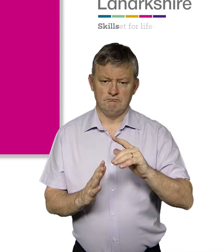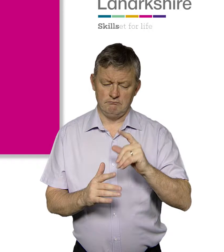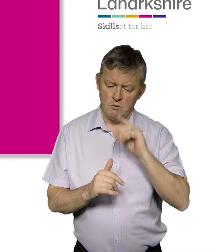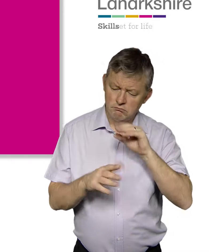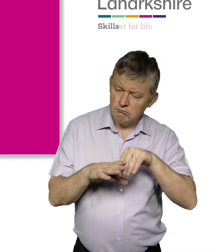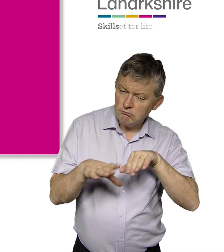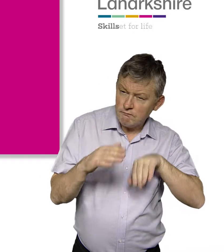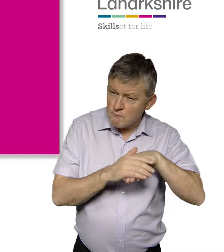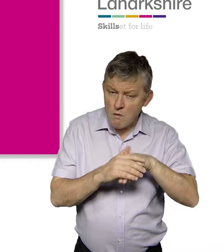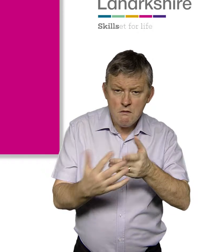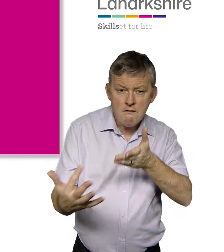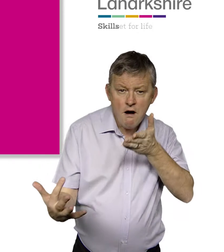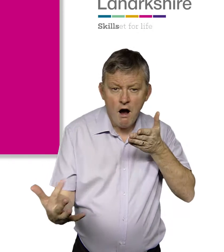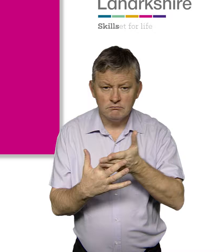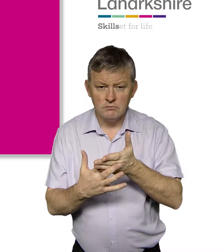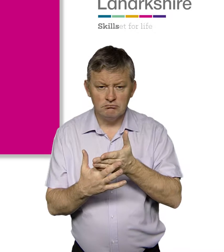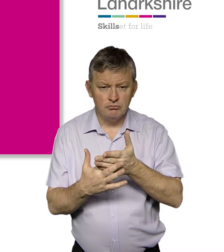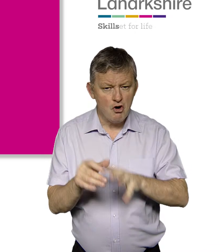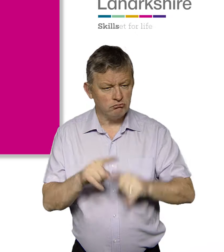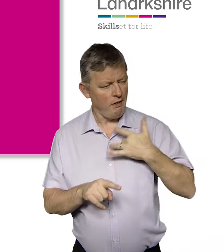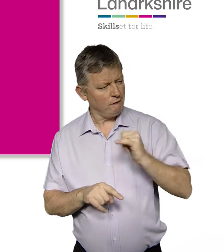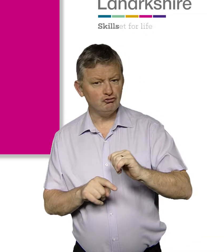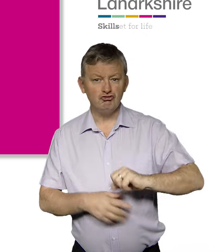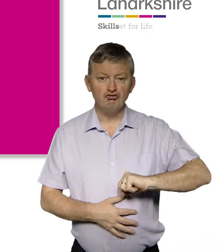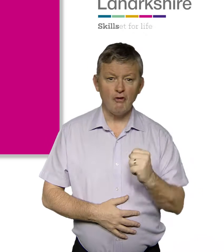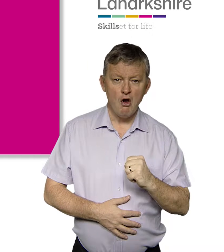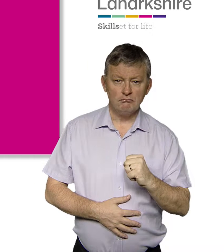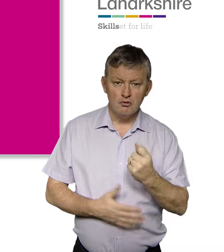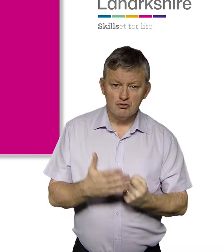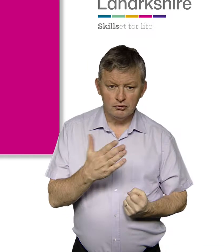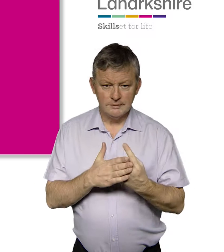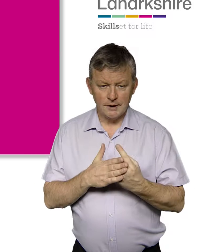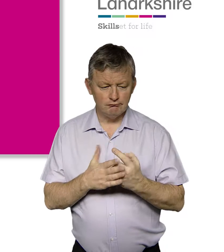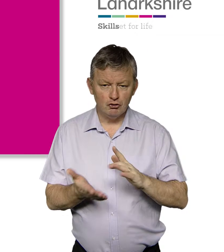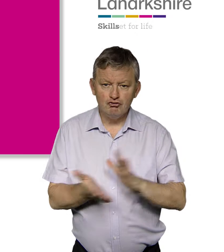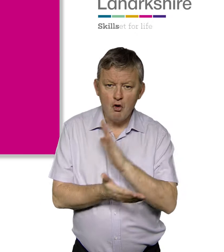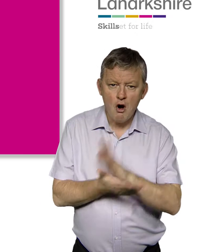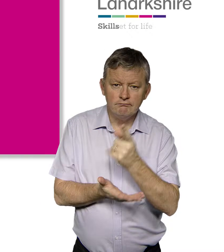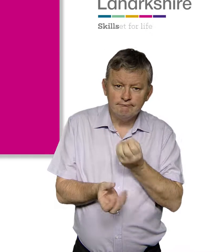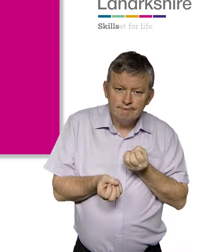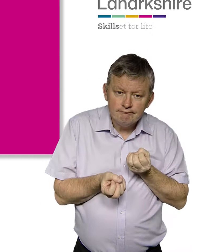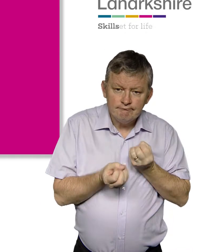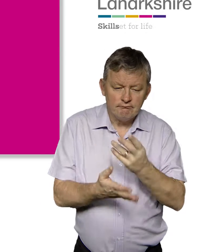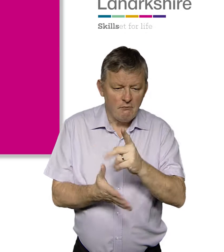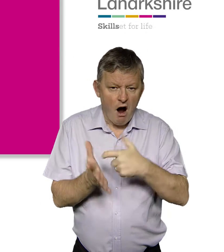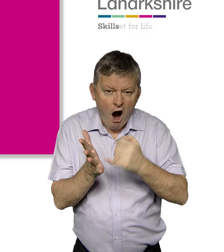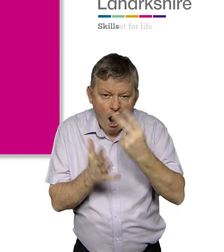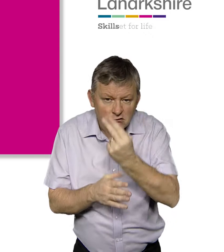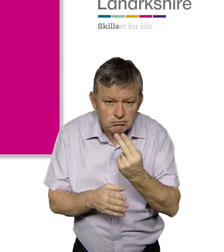BSL users will have full access to the cultural life of Scotland and an equal opportunity to enjoy and contribute to